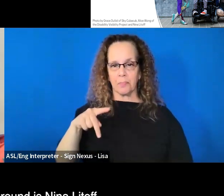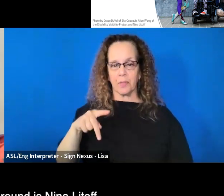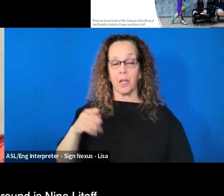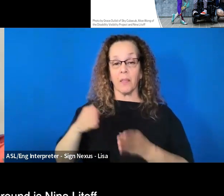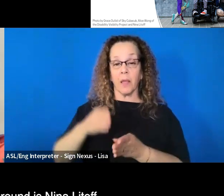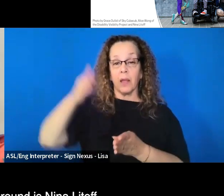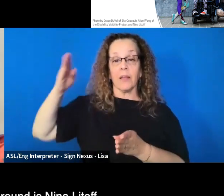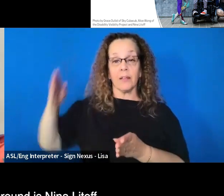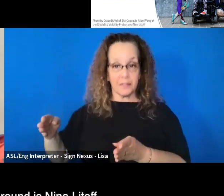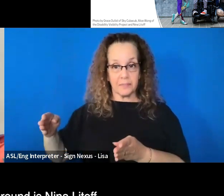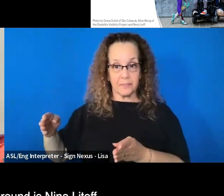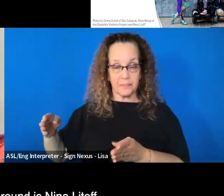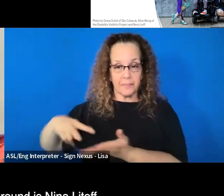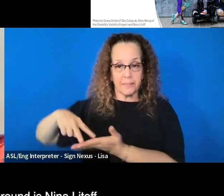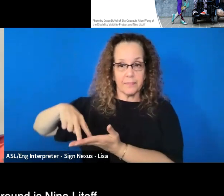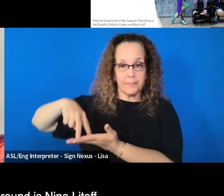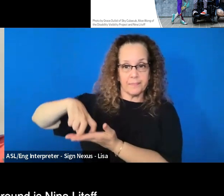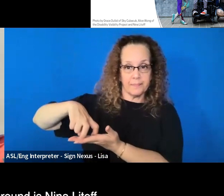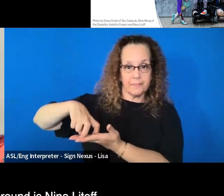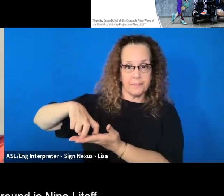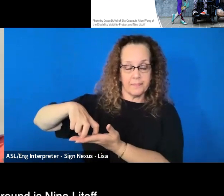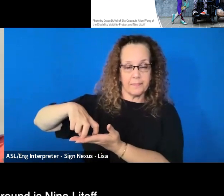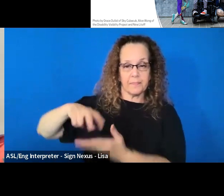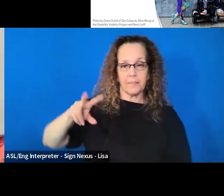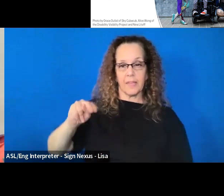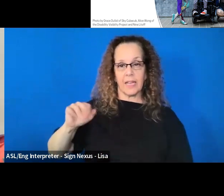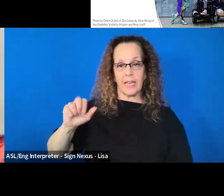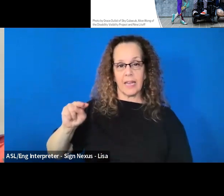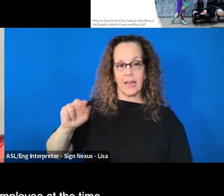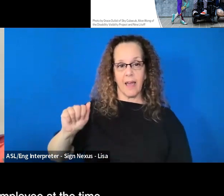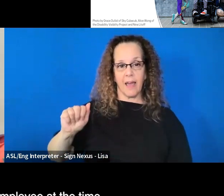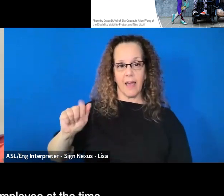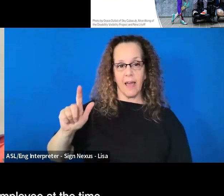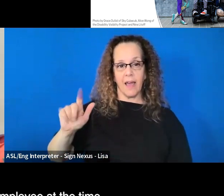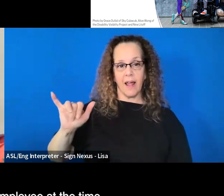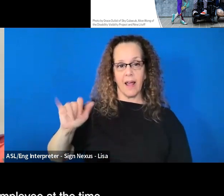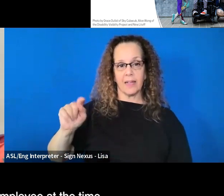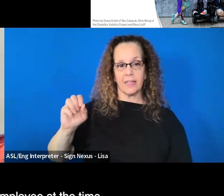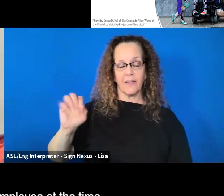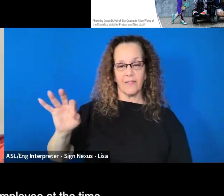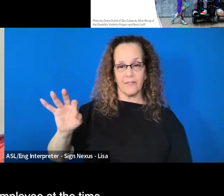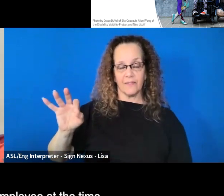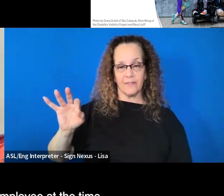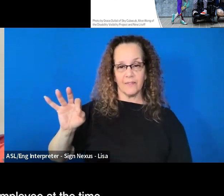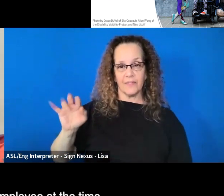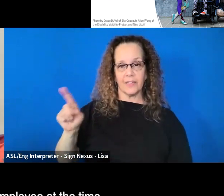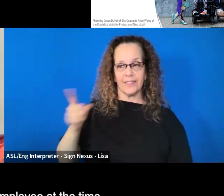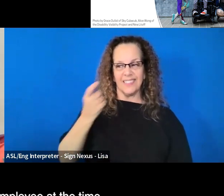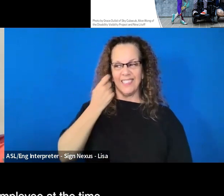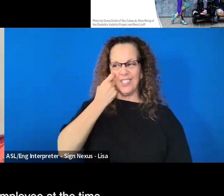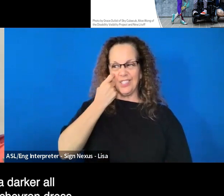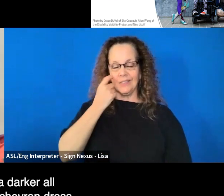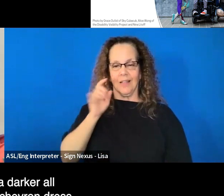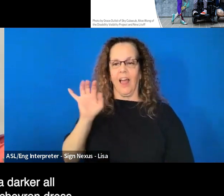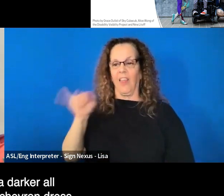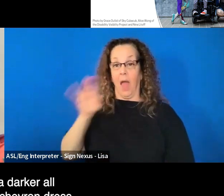her squatting on the ground is Nina Lidoff, who was just my employee at the time,